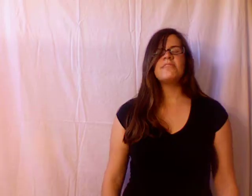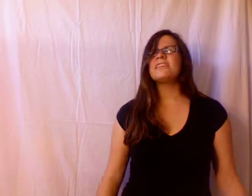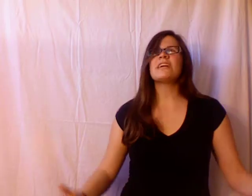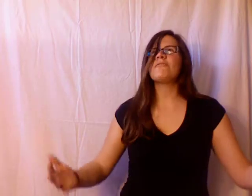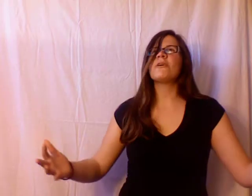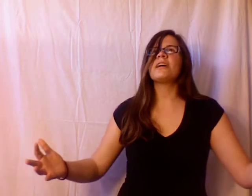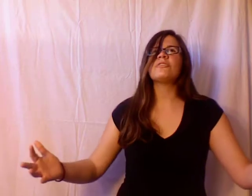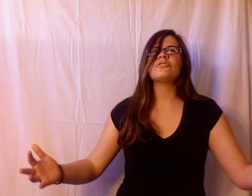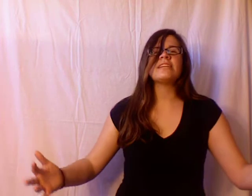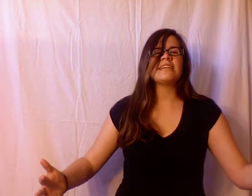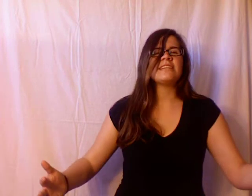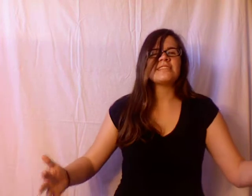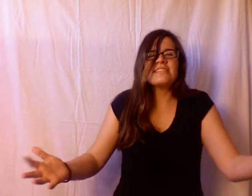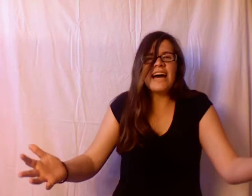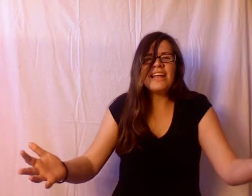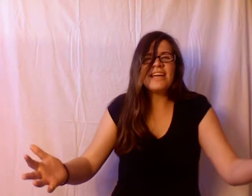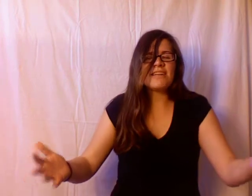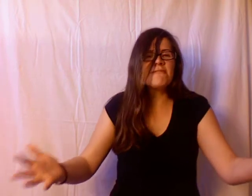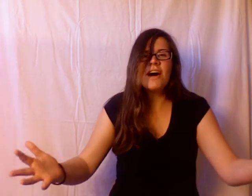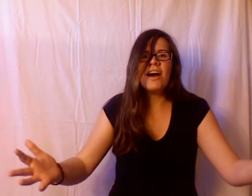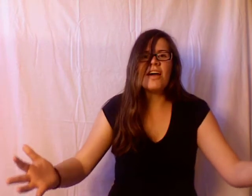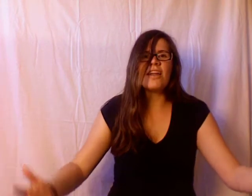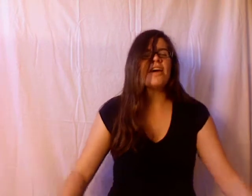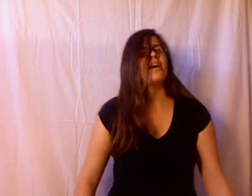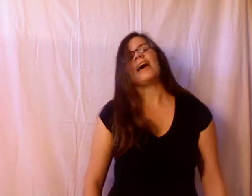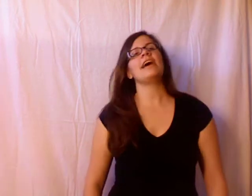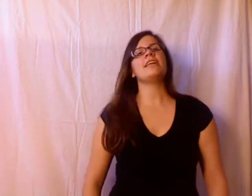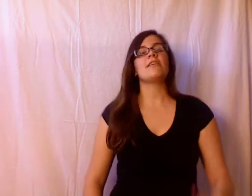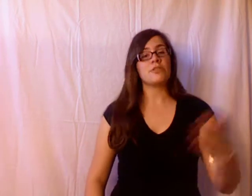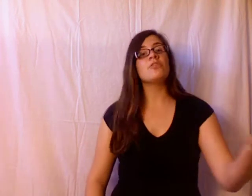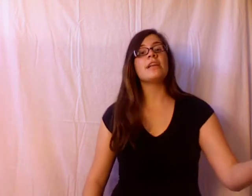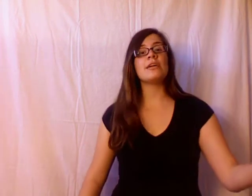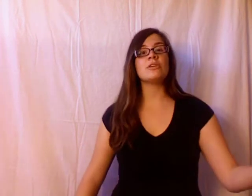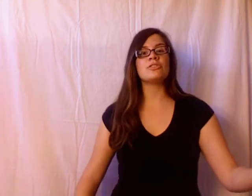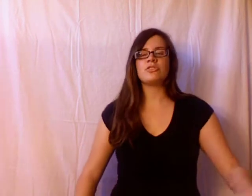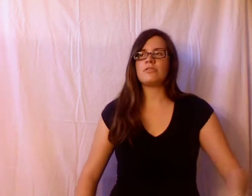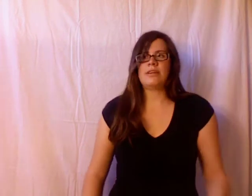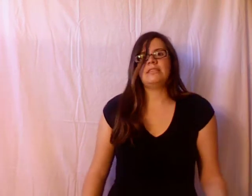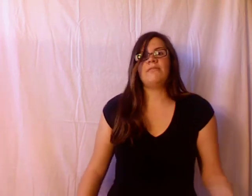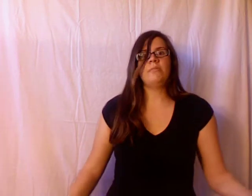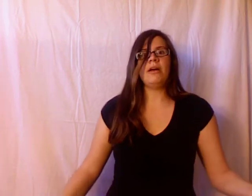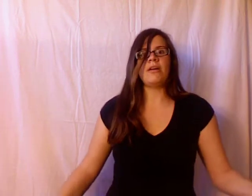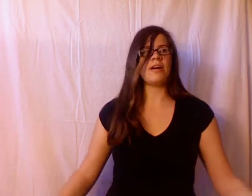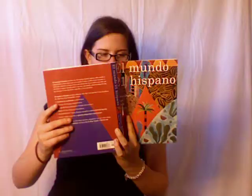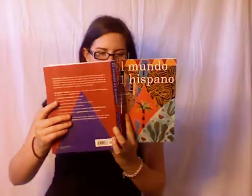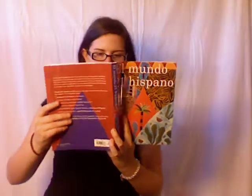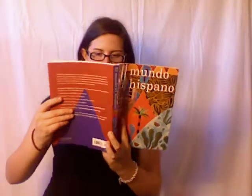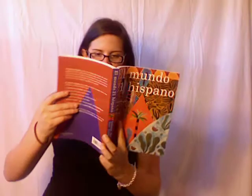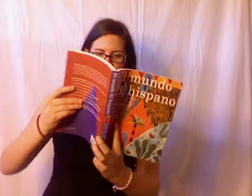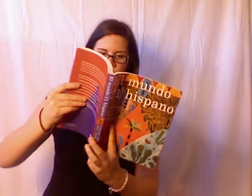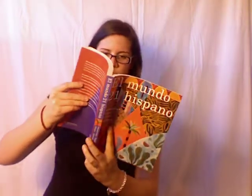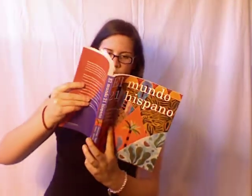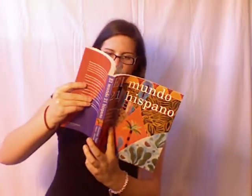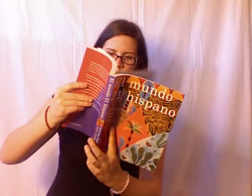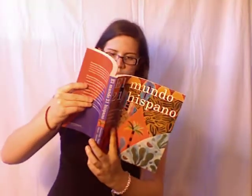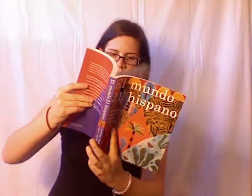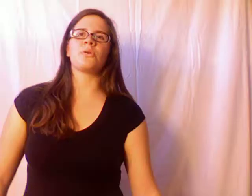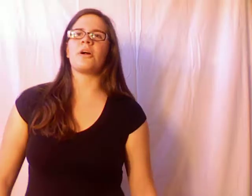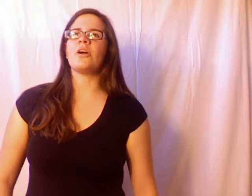Visiting a foreign country is exciting and fun, and if you know the language, it's even better. Maybe you've read a couple books, or